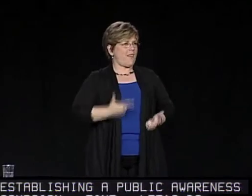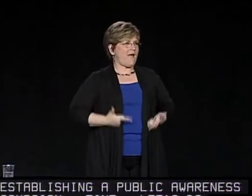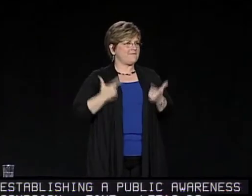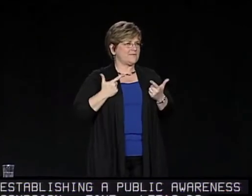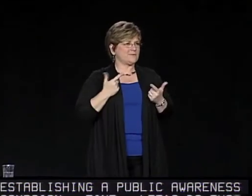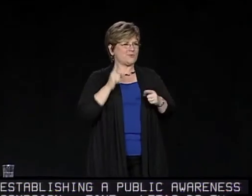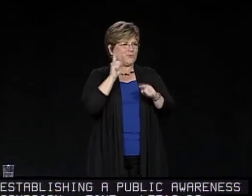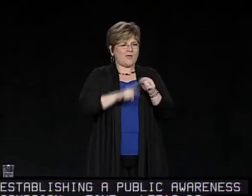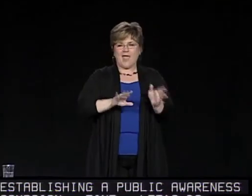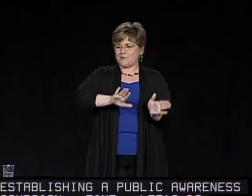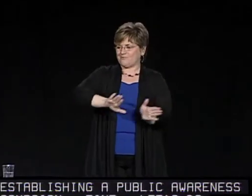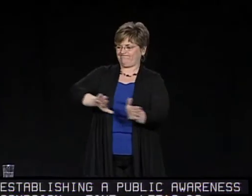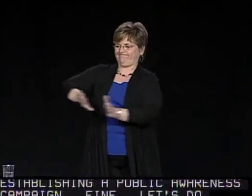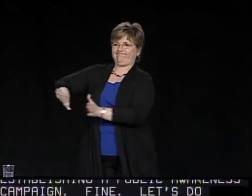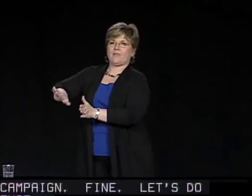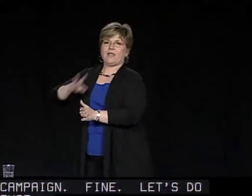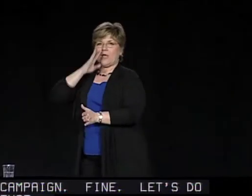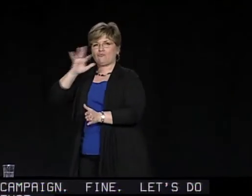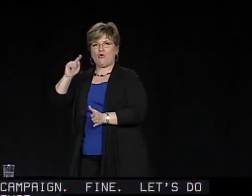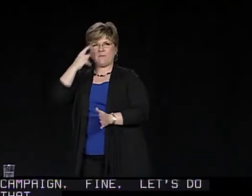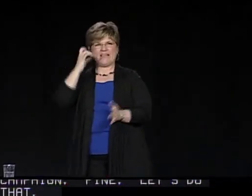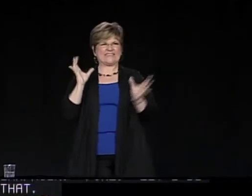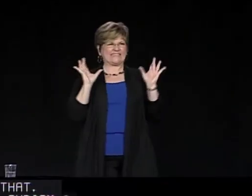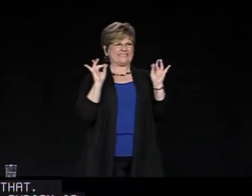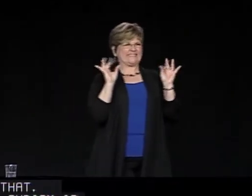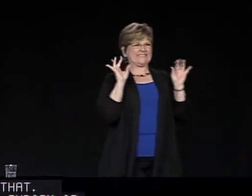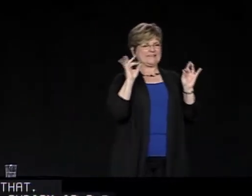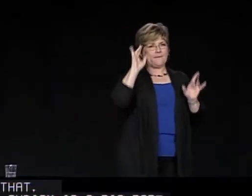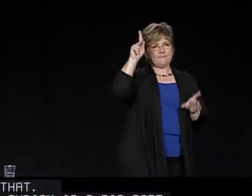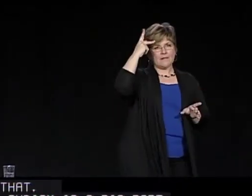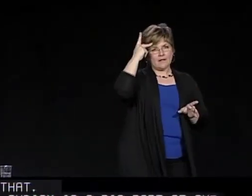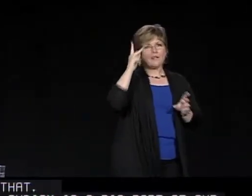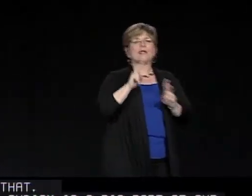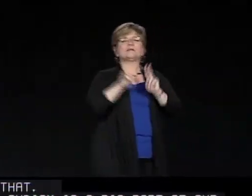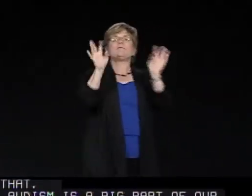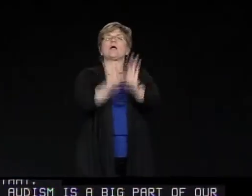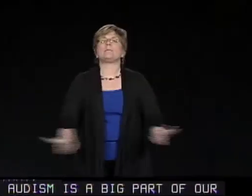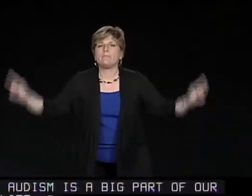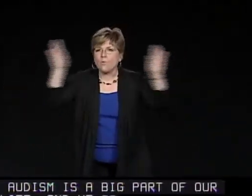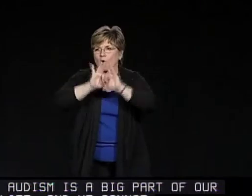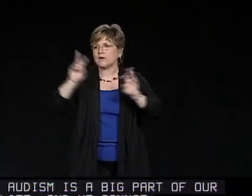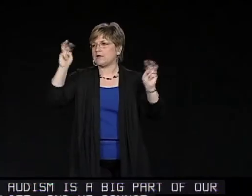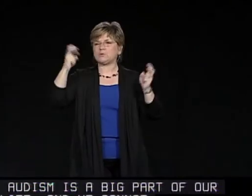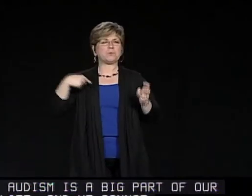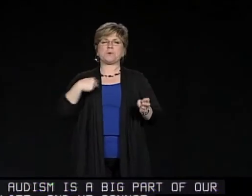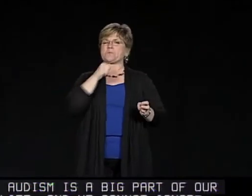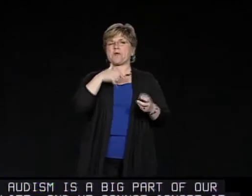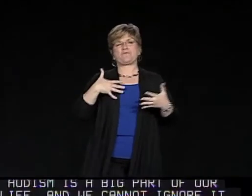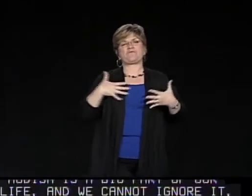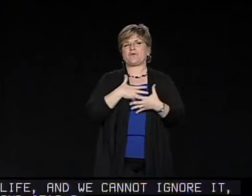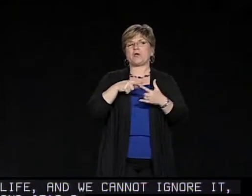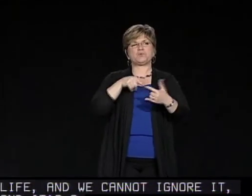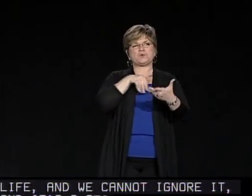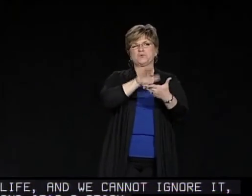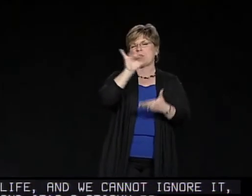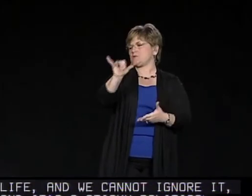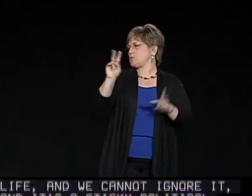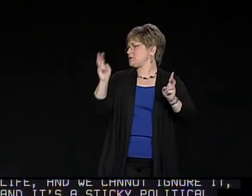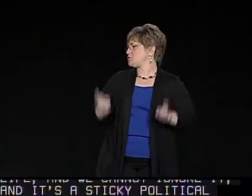Audism is a big part of our life. And we cannot ignore it. And it's a sticky political issue. But I'm not afraid